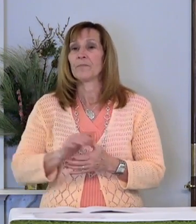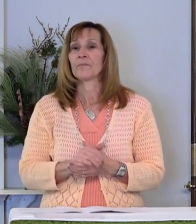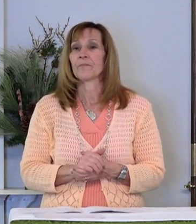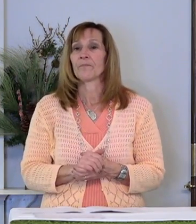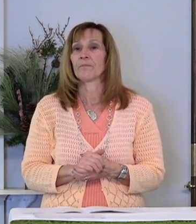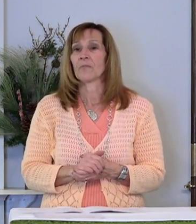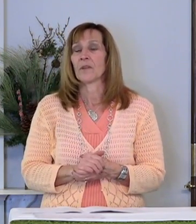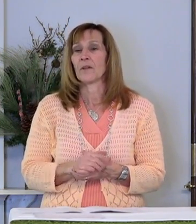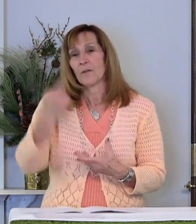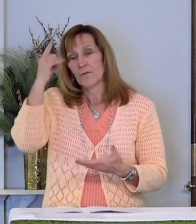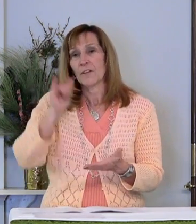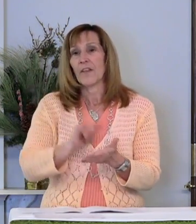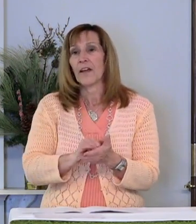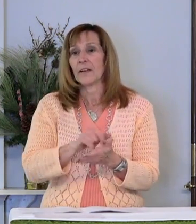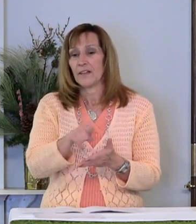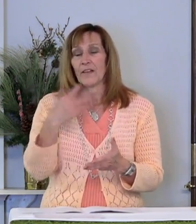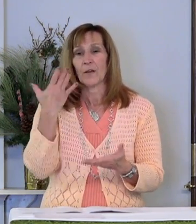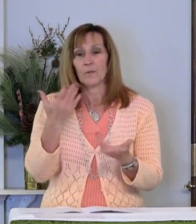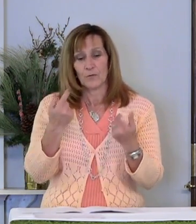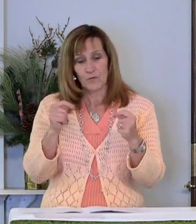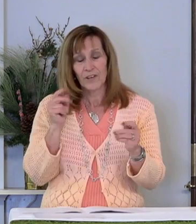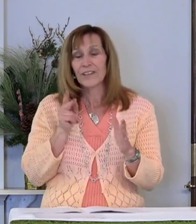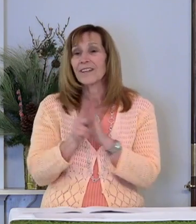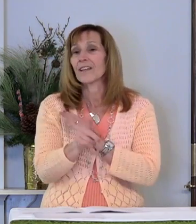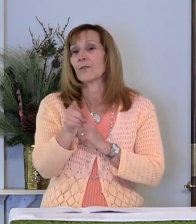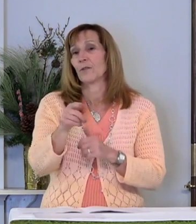And for that, they will try to kill you.